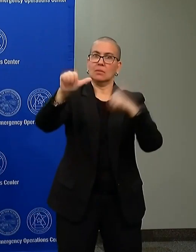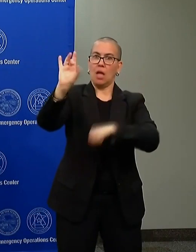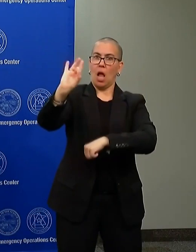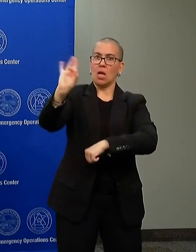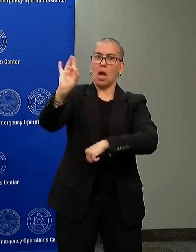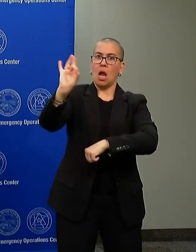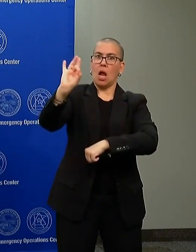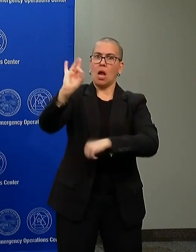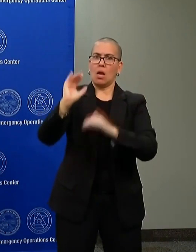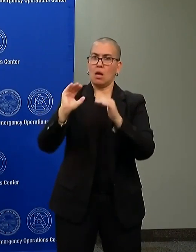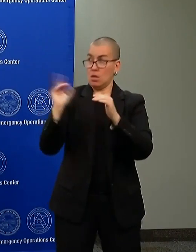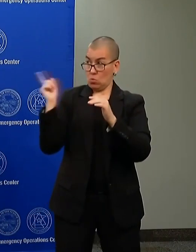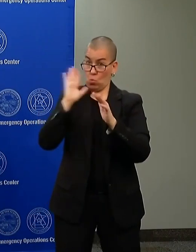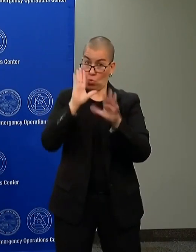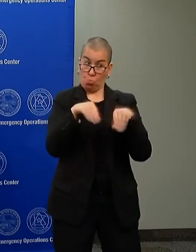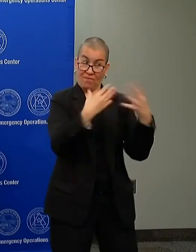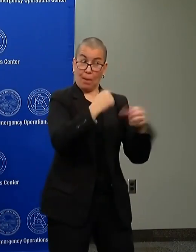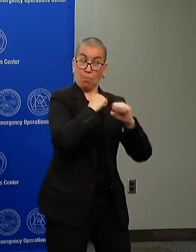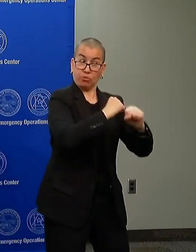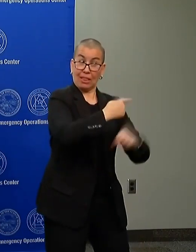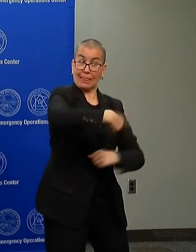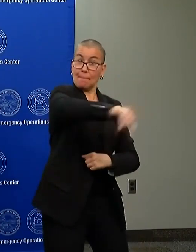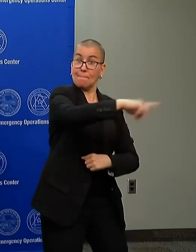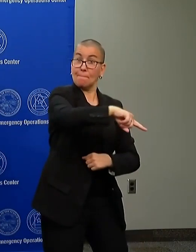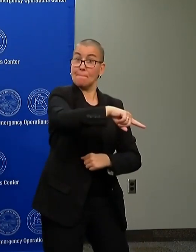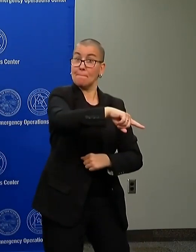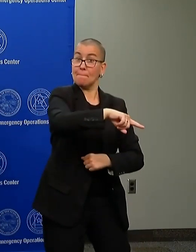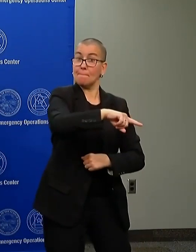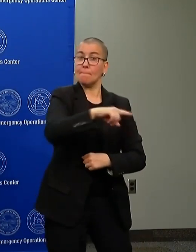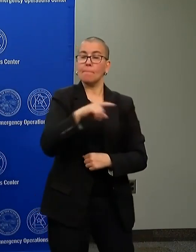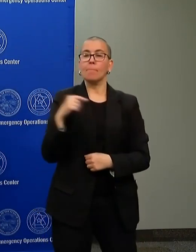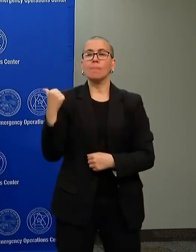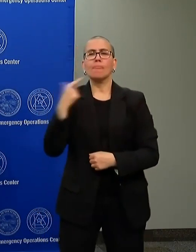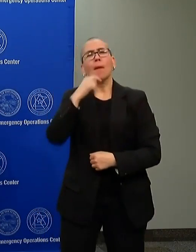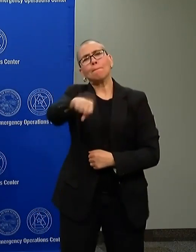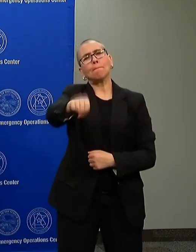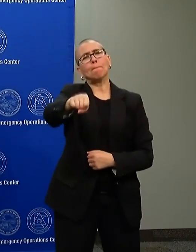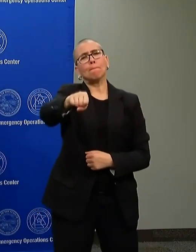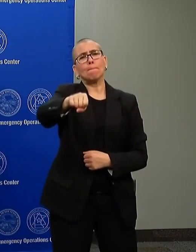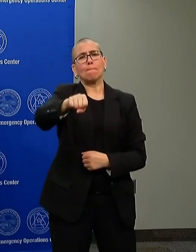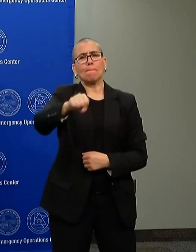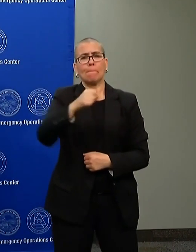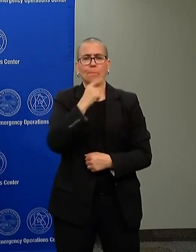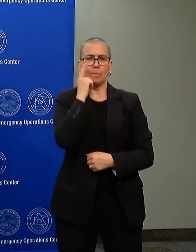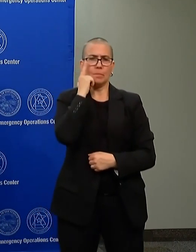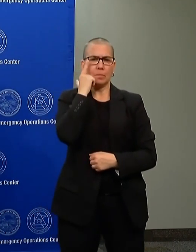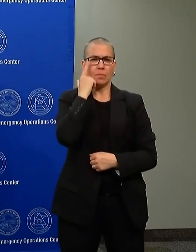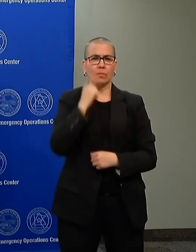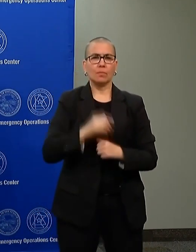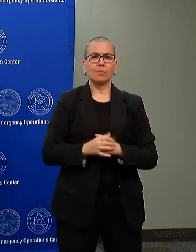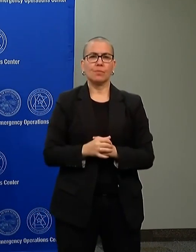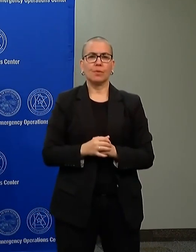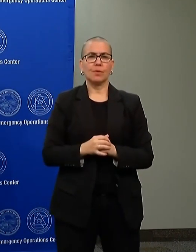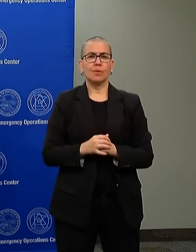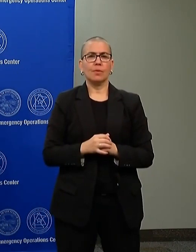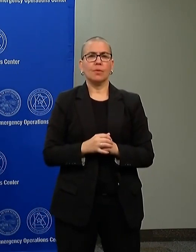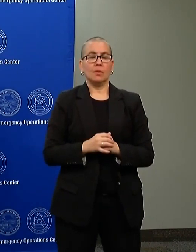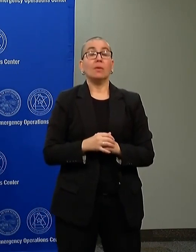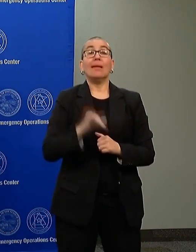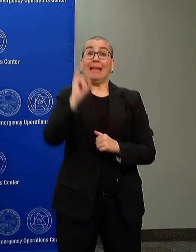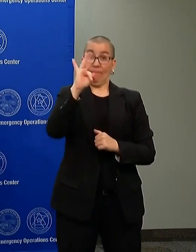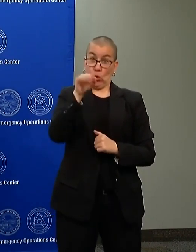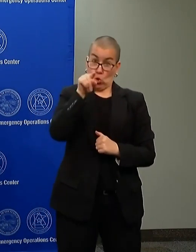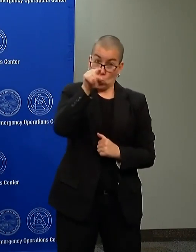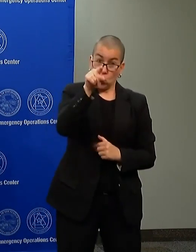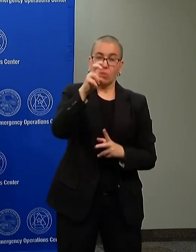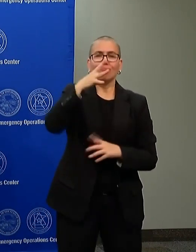Yes, by being out tonight, you are most definitely helping those who seek to wrong our city.